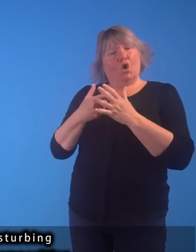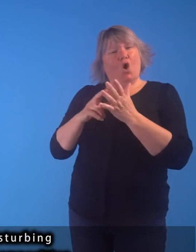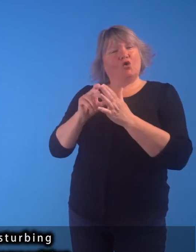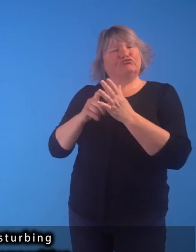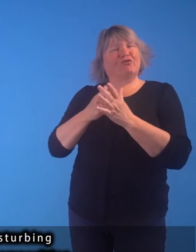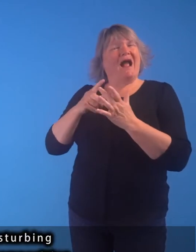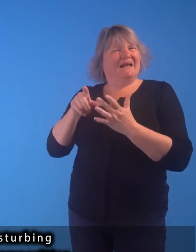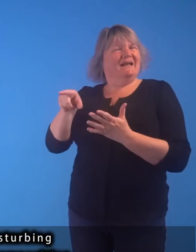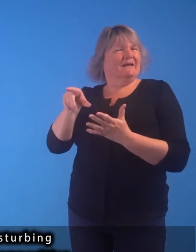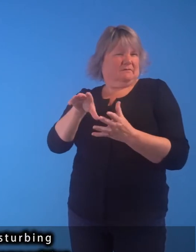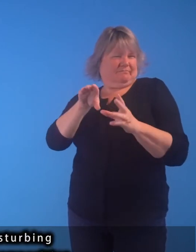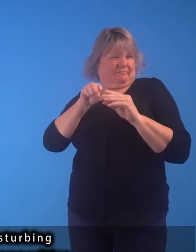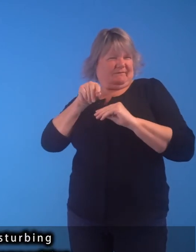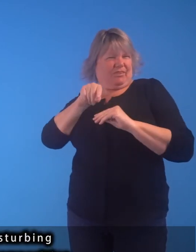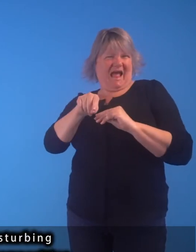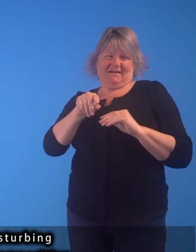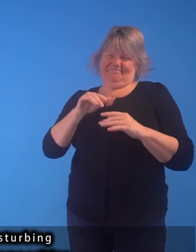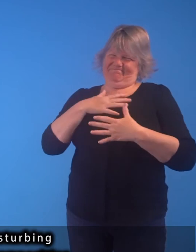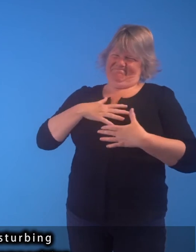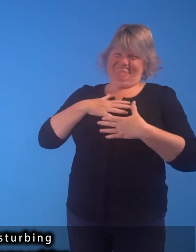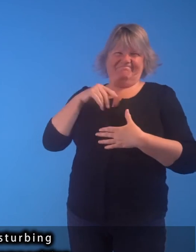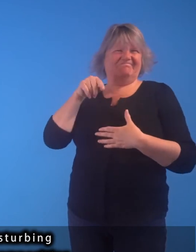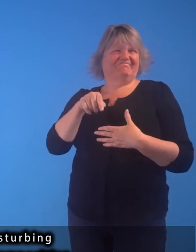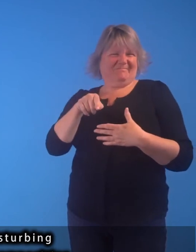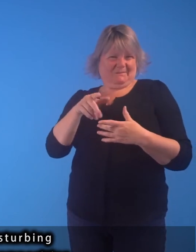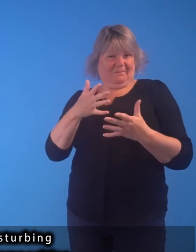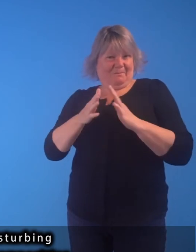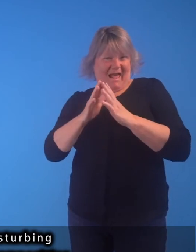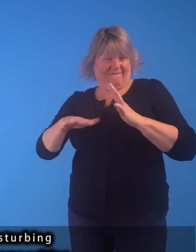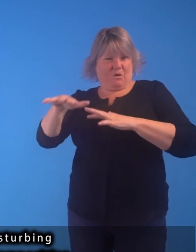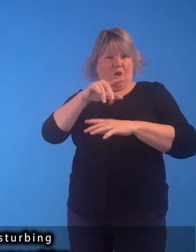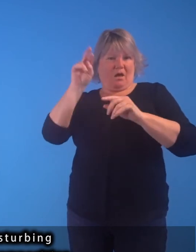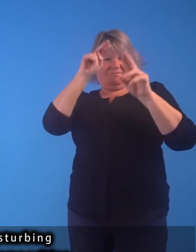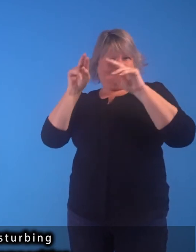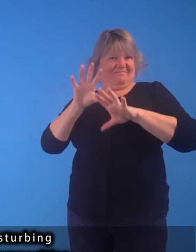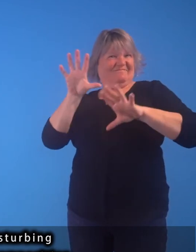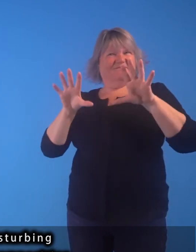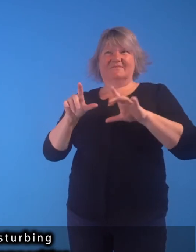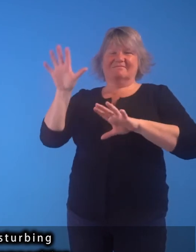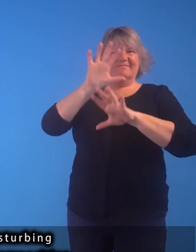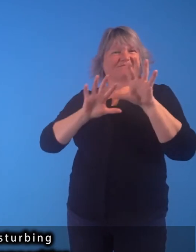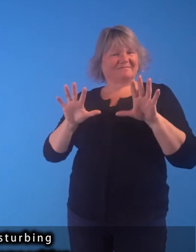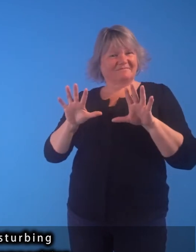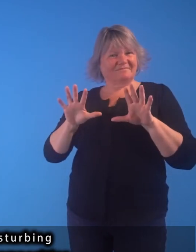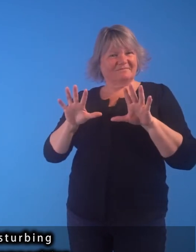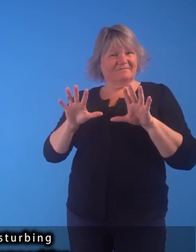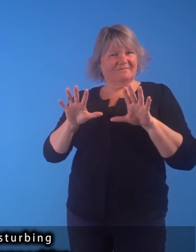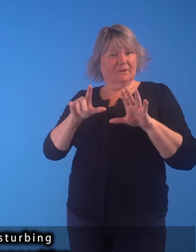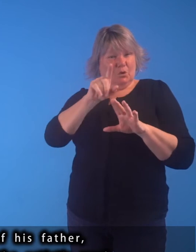Kondracki draws on these rather disturbing associations in this playful, vibrant composition.